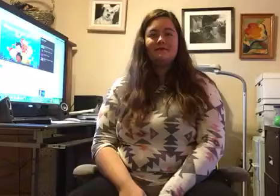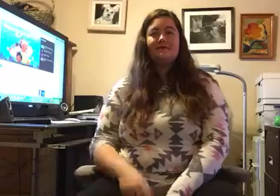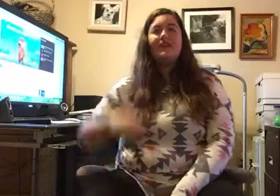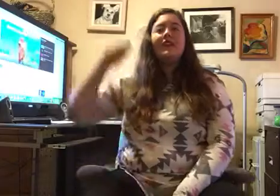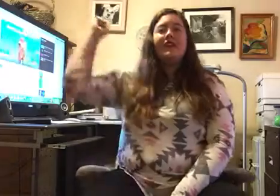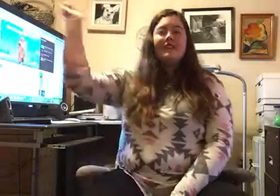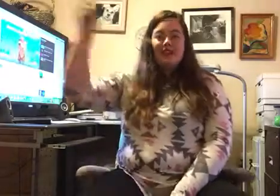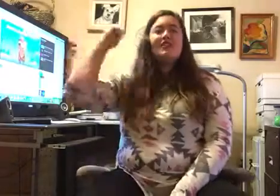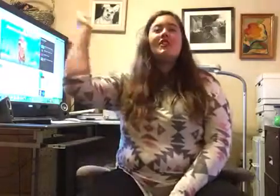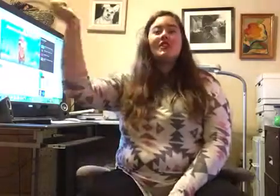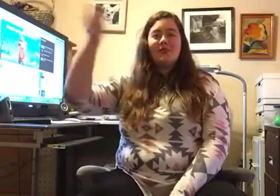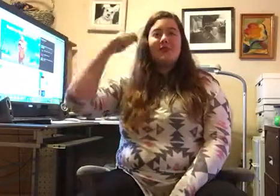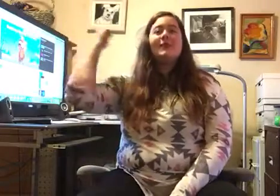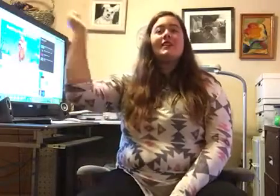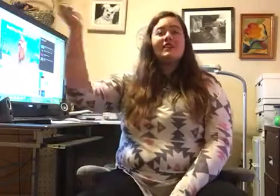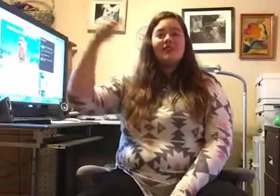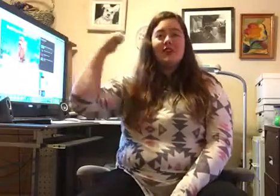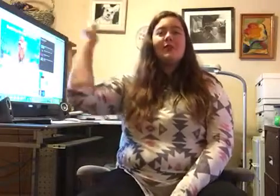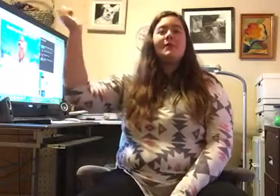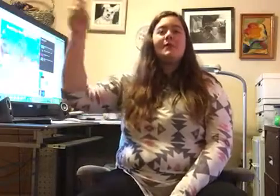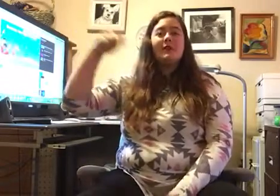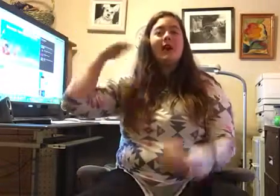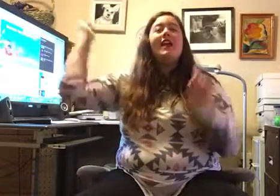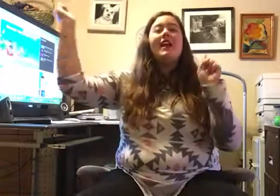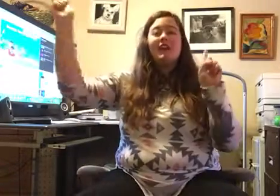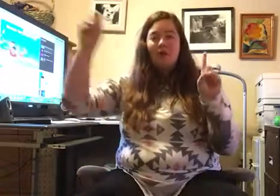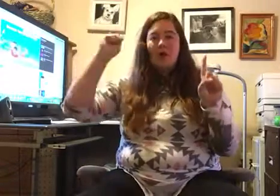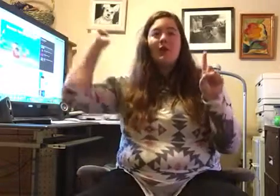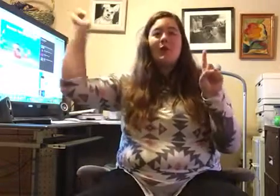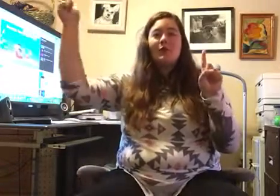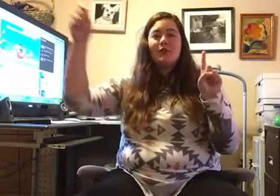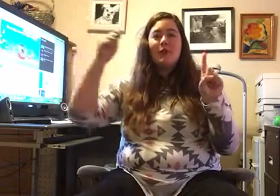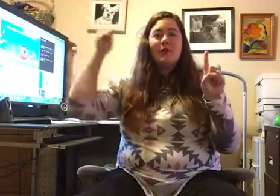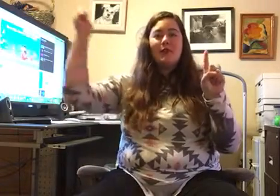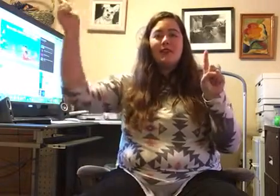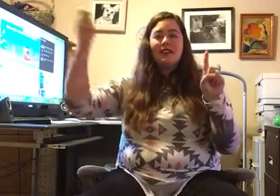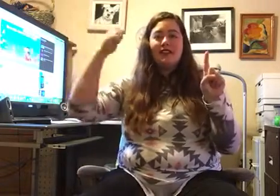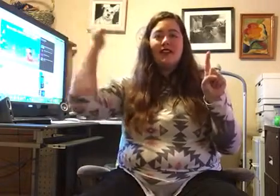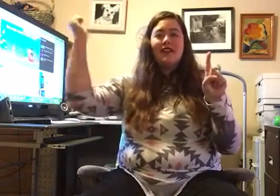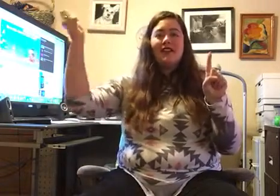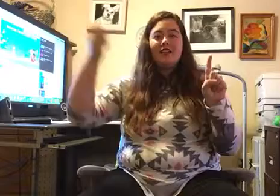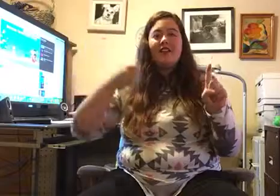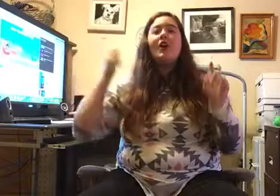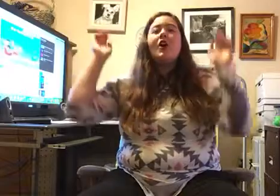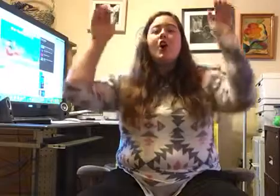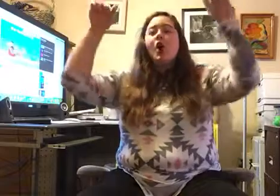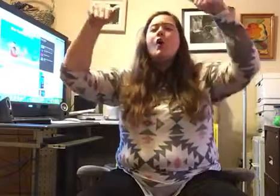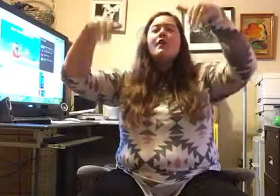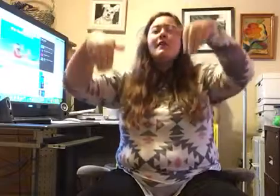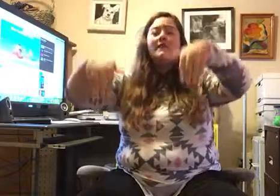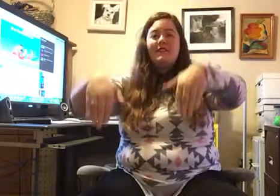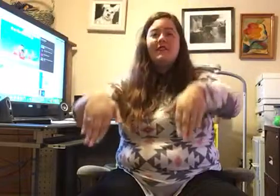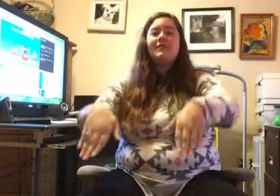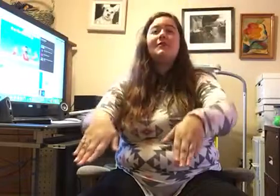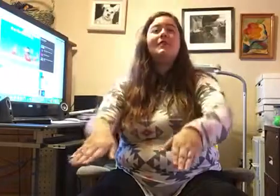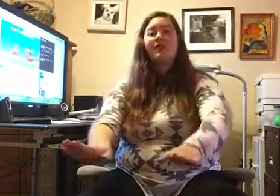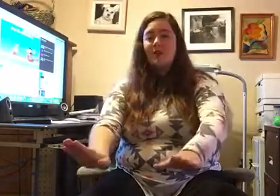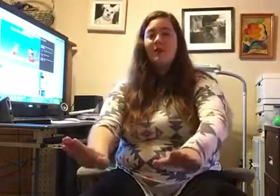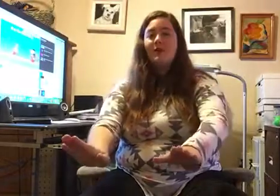Dashing through the snow, in one horse open sleigh. O'er the fields we go,